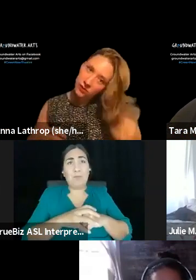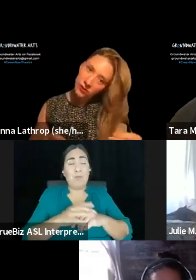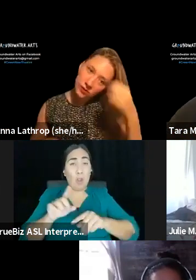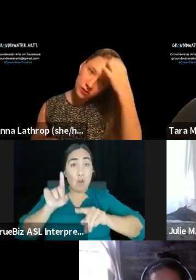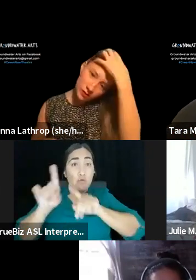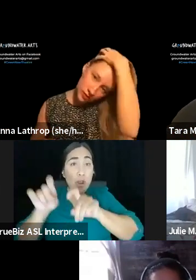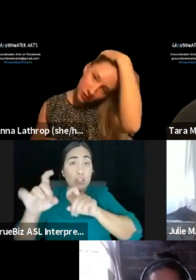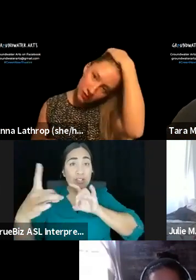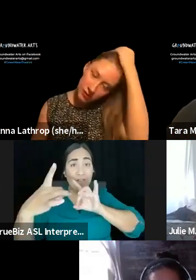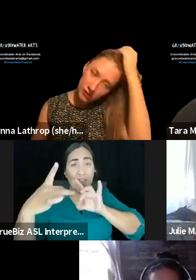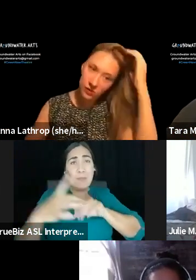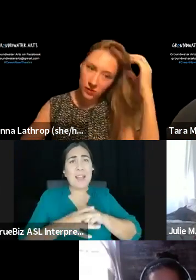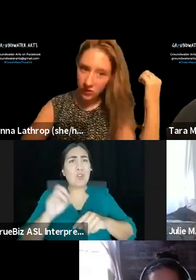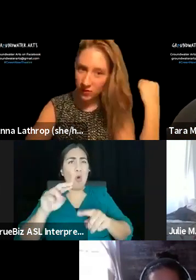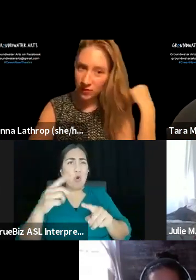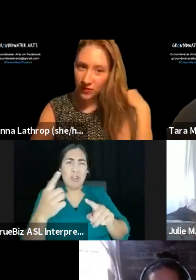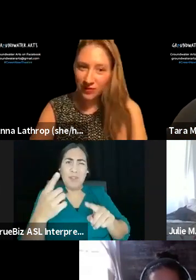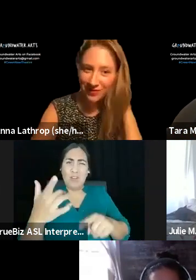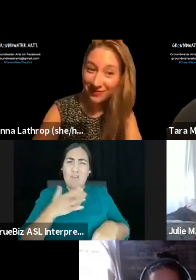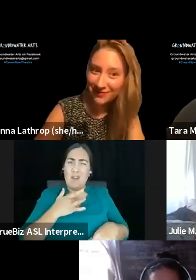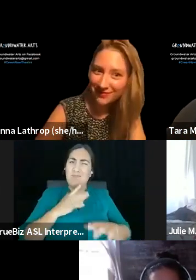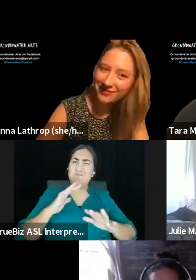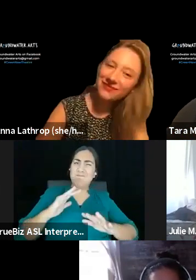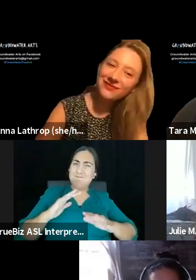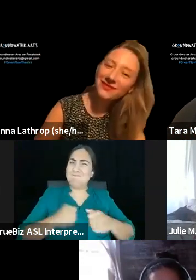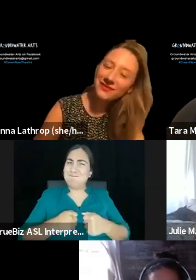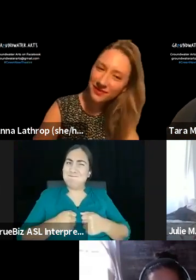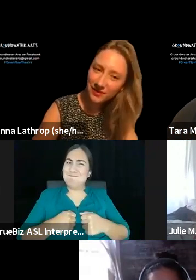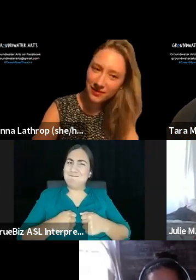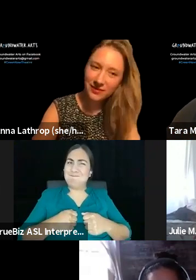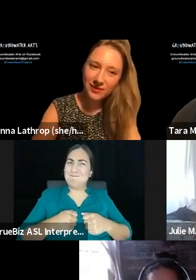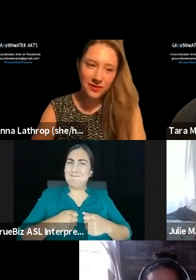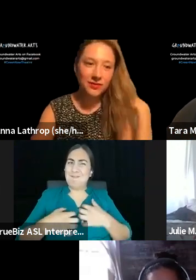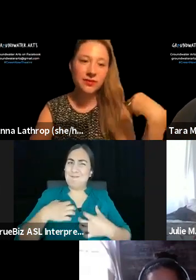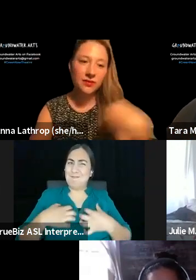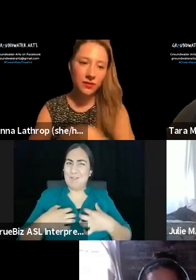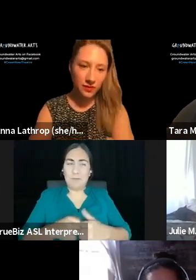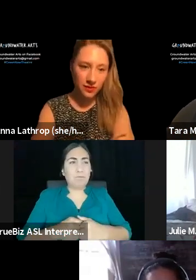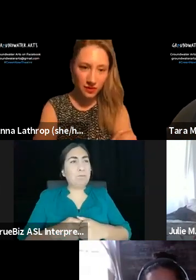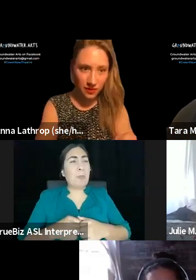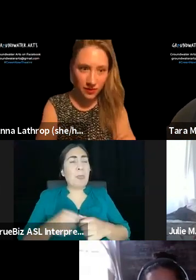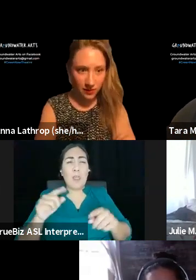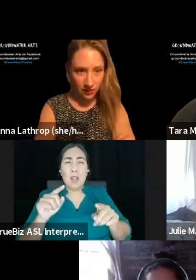unsettling. I always love those kinds of conversations. Um, especially as we're talking about regenerative, um,